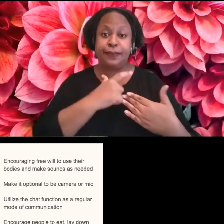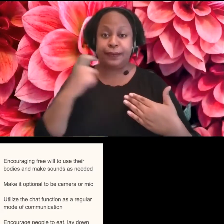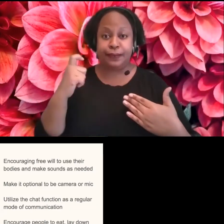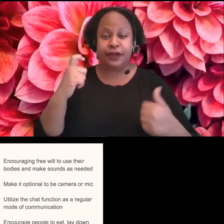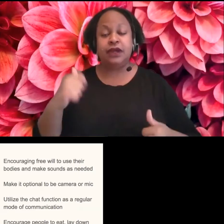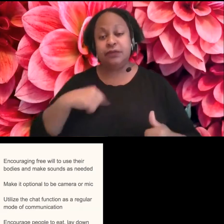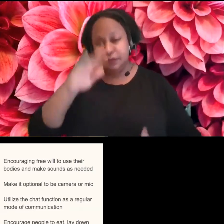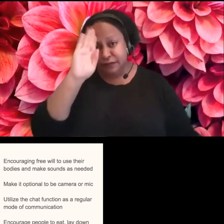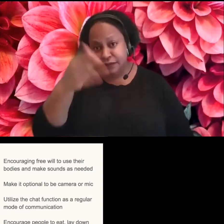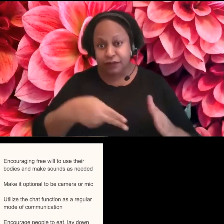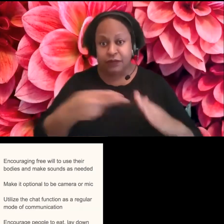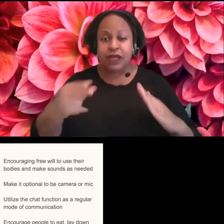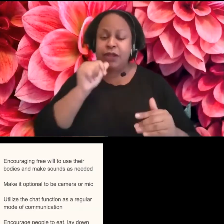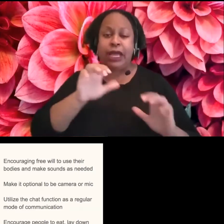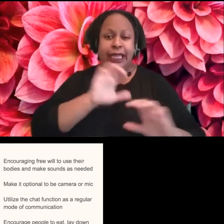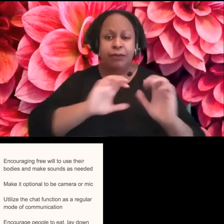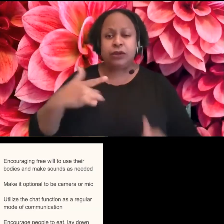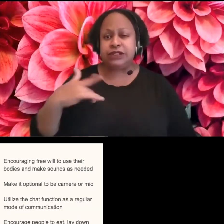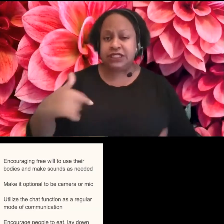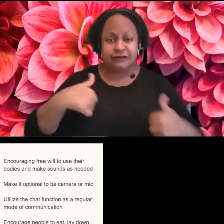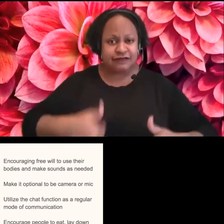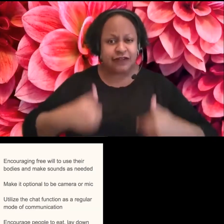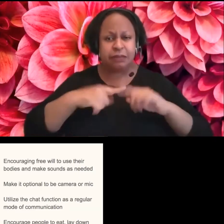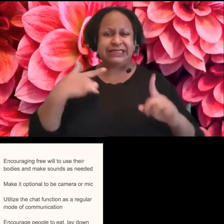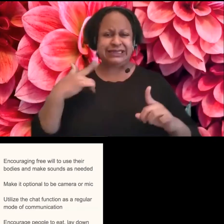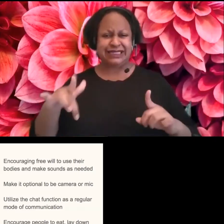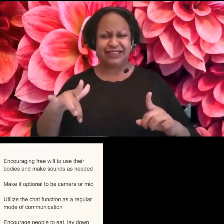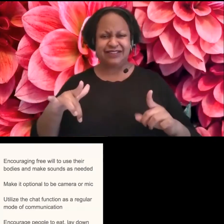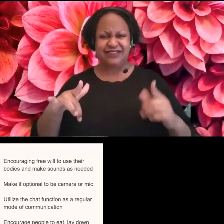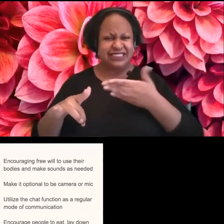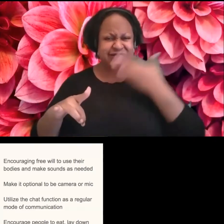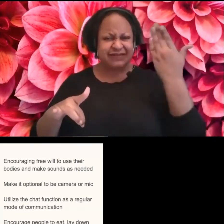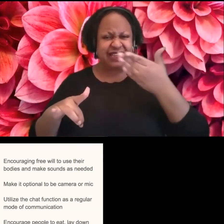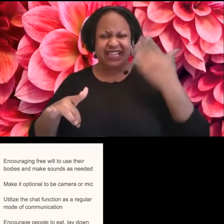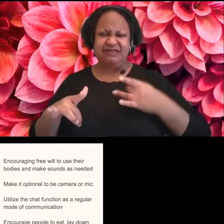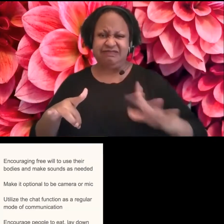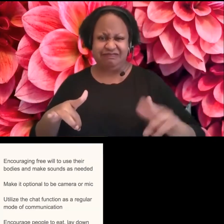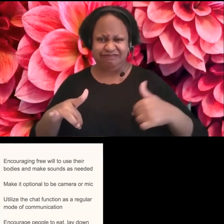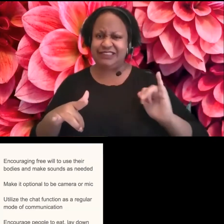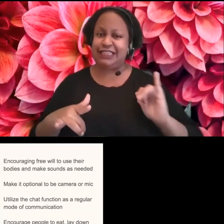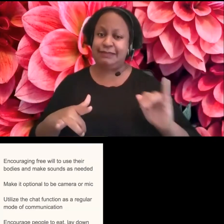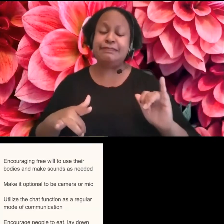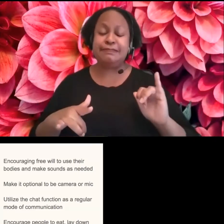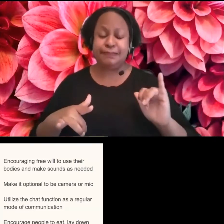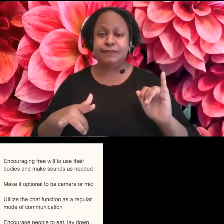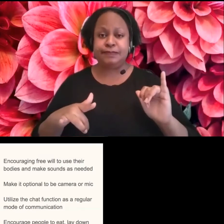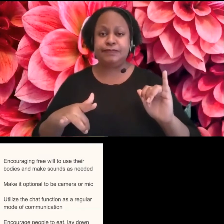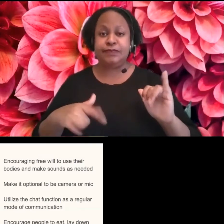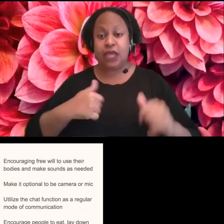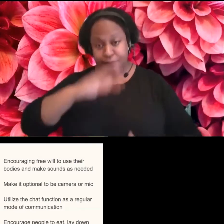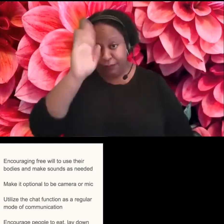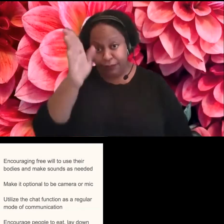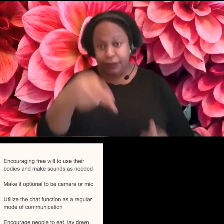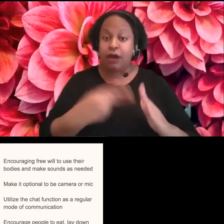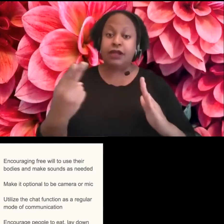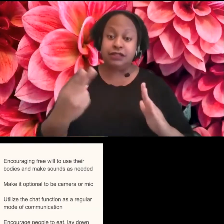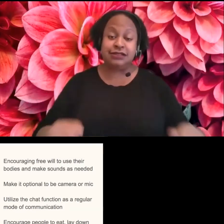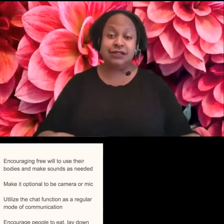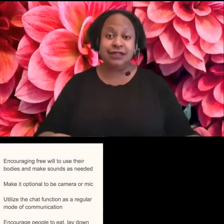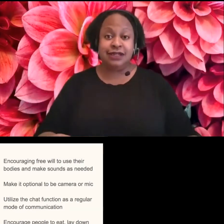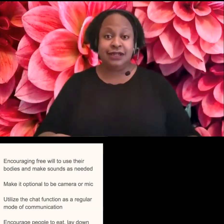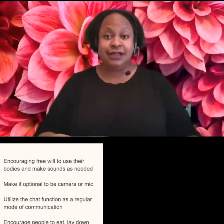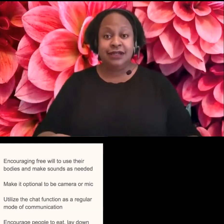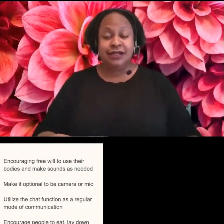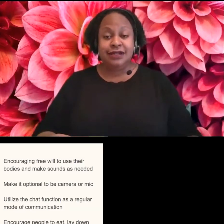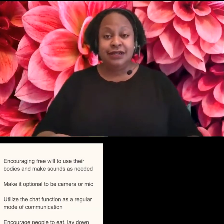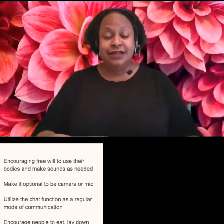who I'm not, I don't have a chemical sensitivity, but I'm just very sensitive to, uh, scent. And I just, I, I think it's